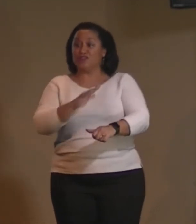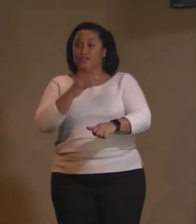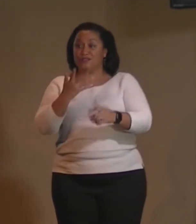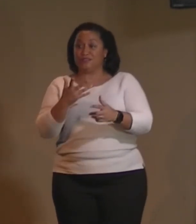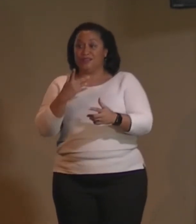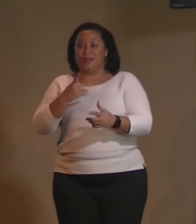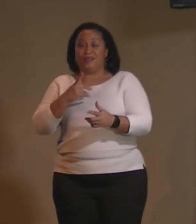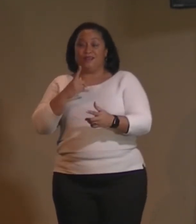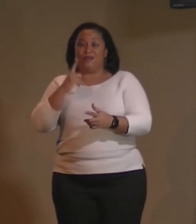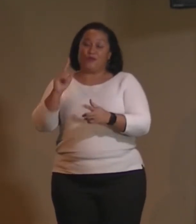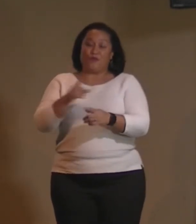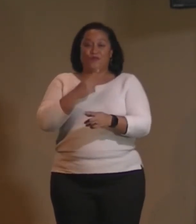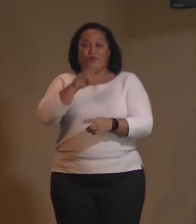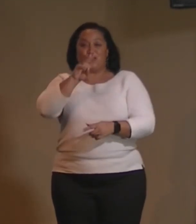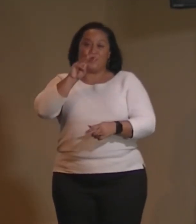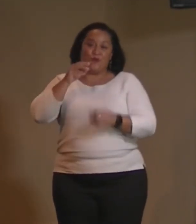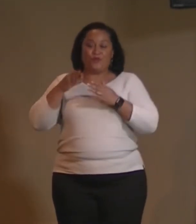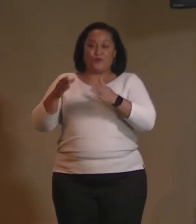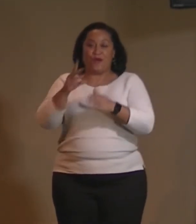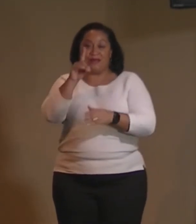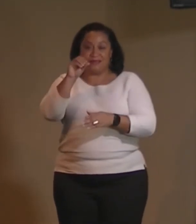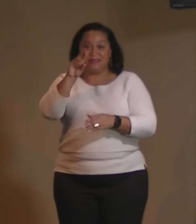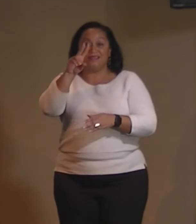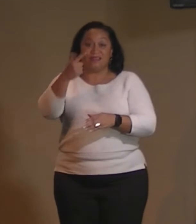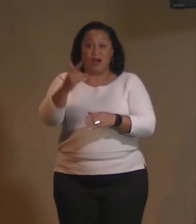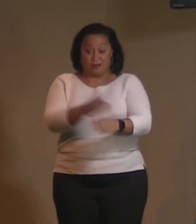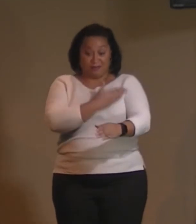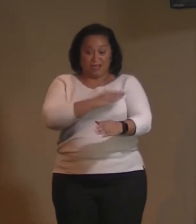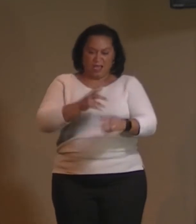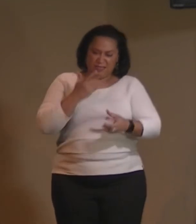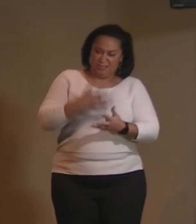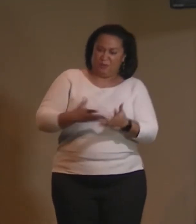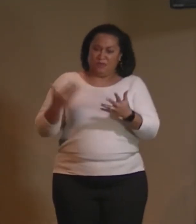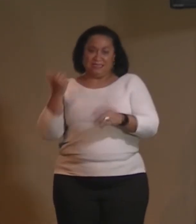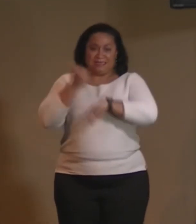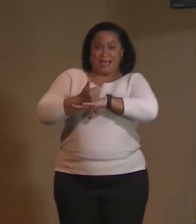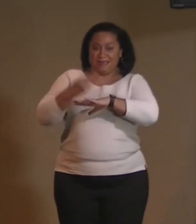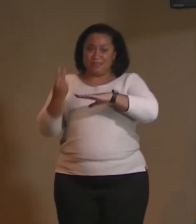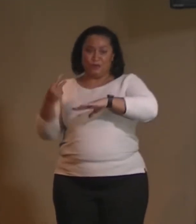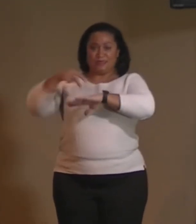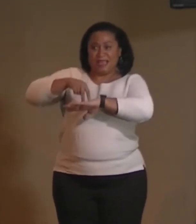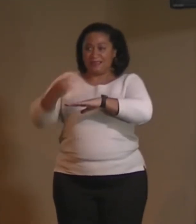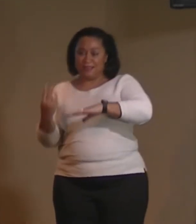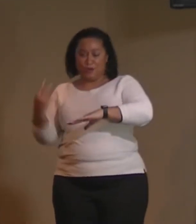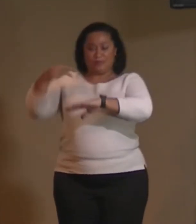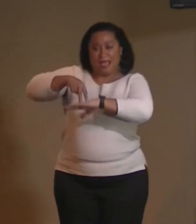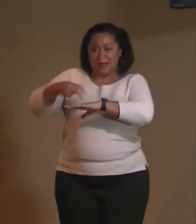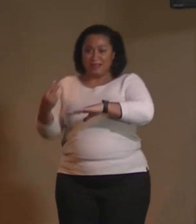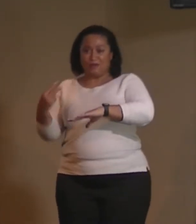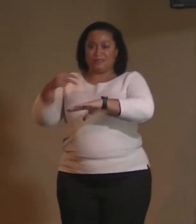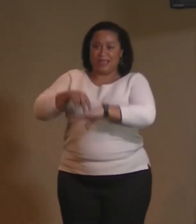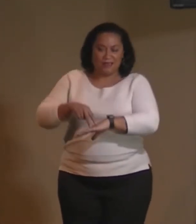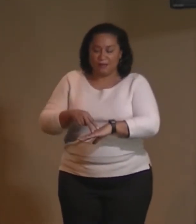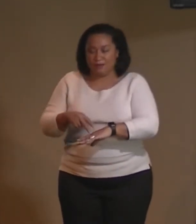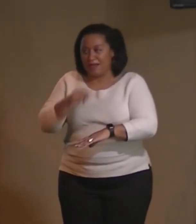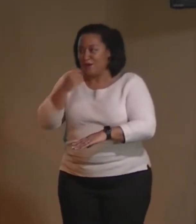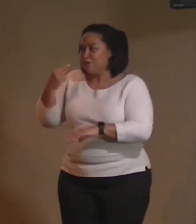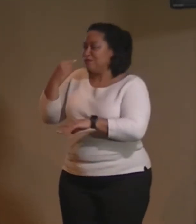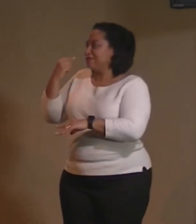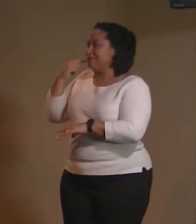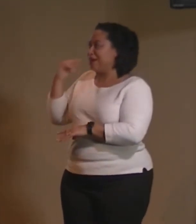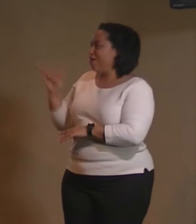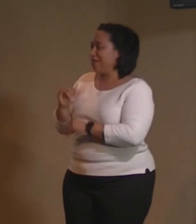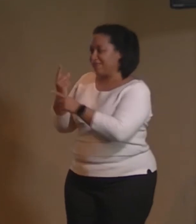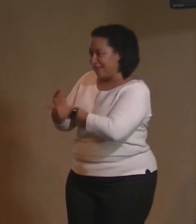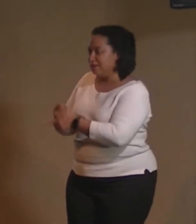standing on solid ground we're standing on solid ground you're standing on... I don't sound exactly like that. There